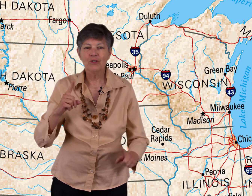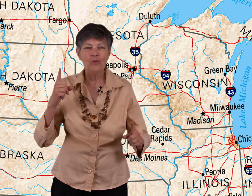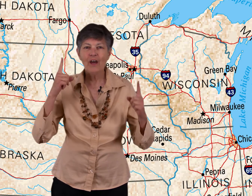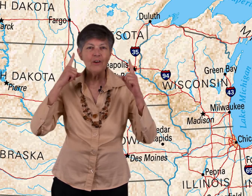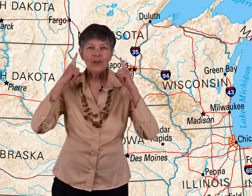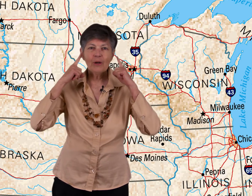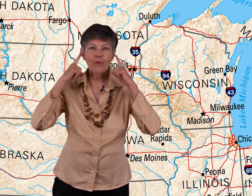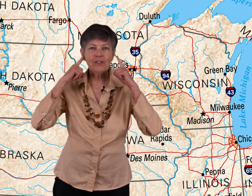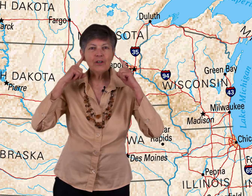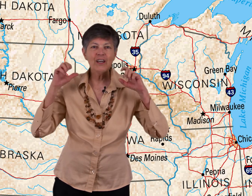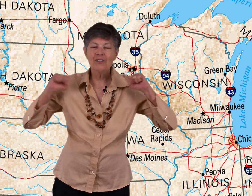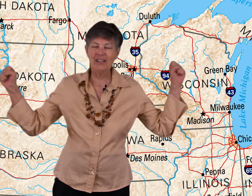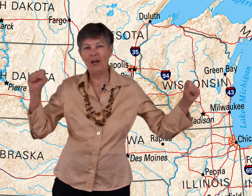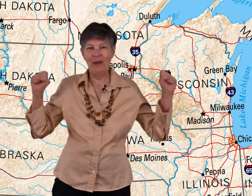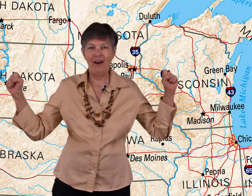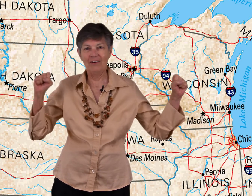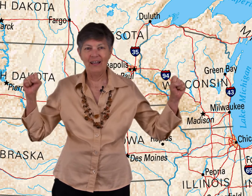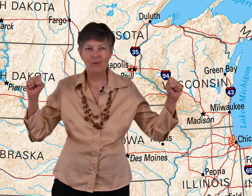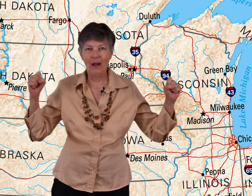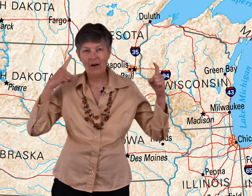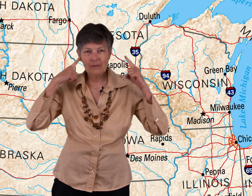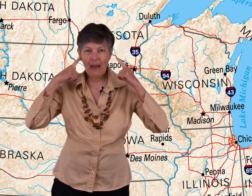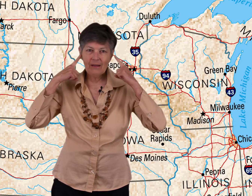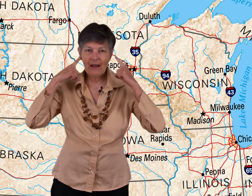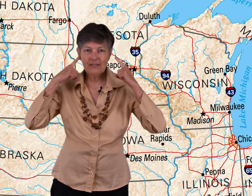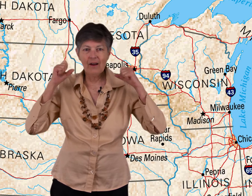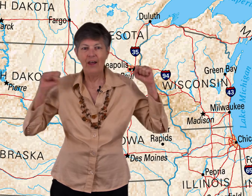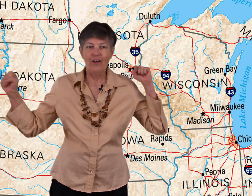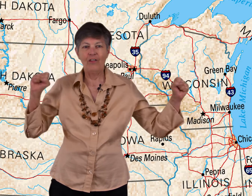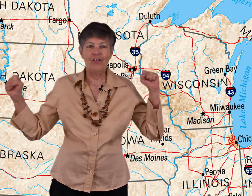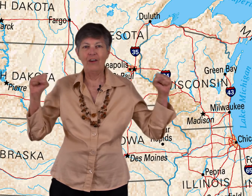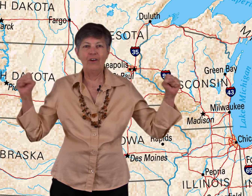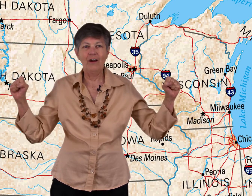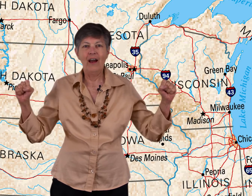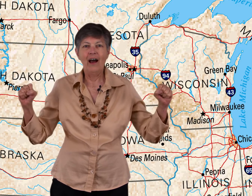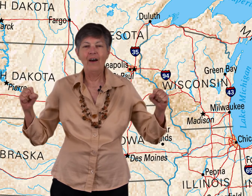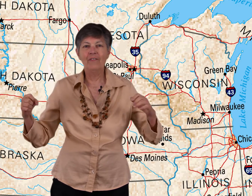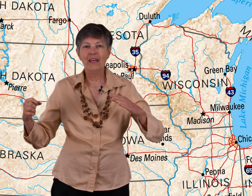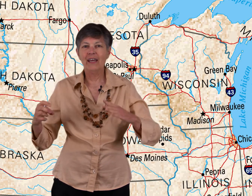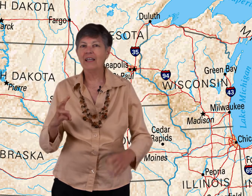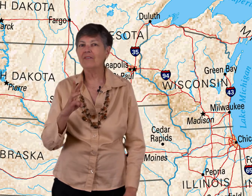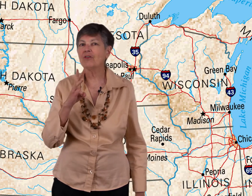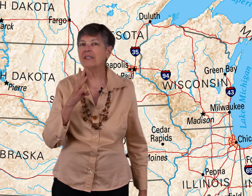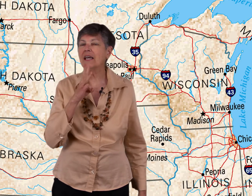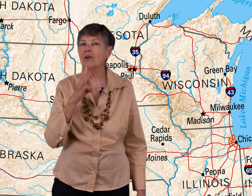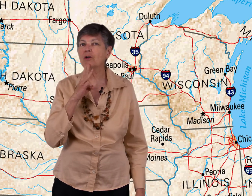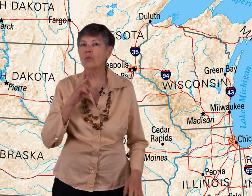So thunder, you're going to point to your ears and come out like, wow, it's about loud sound. So of the inland for sea, you're going to do